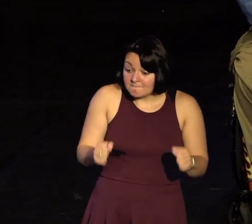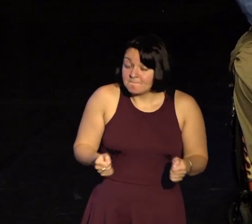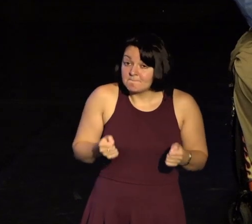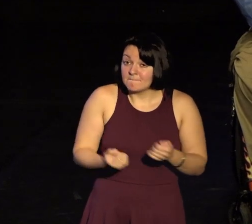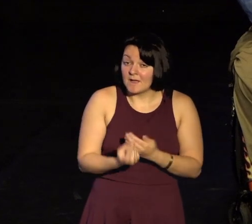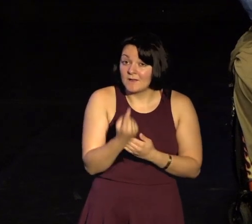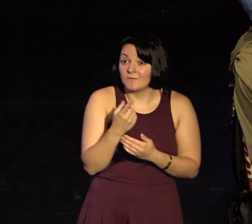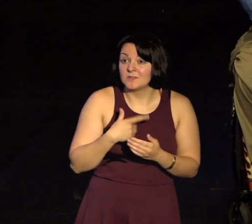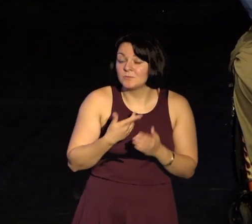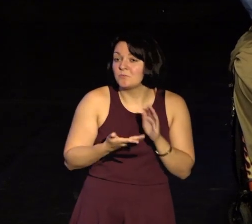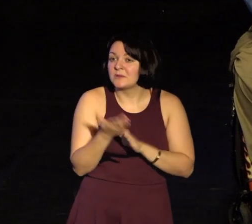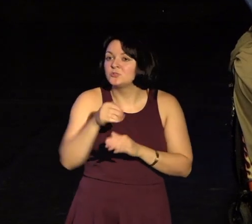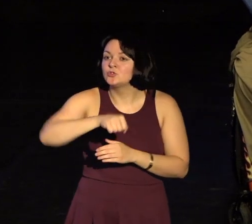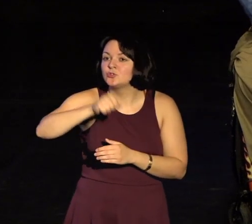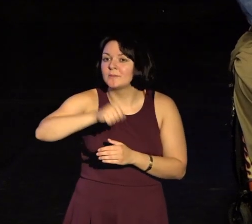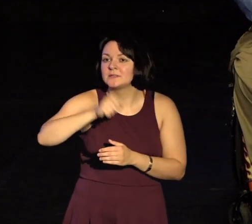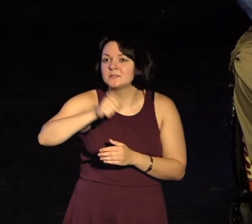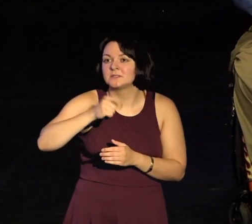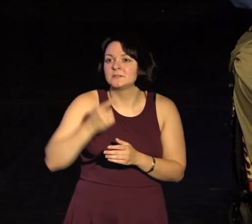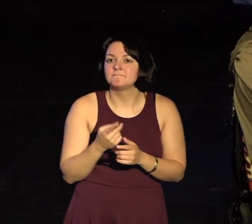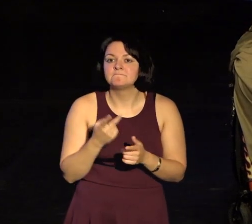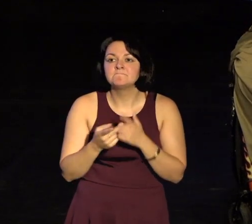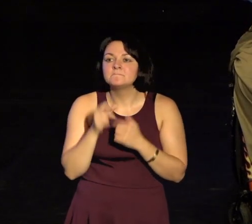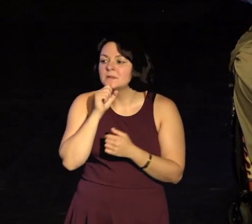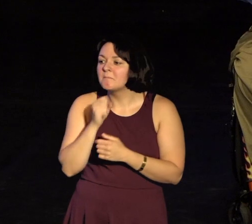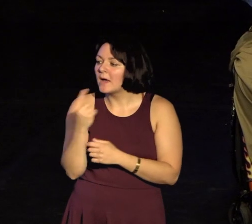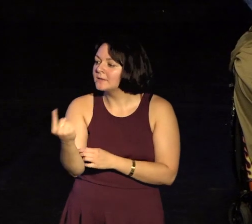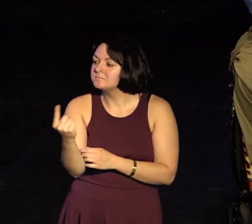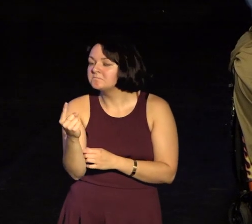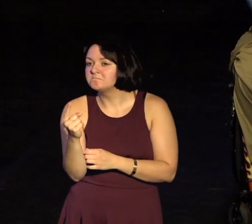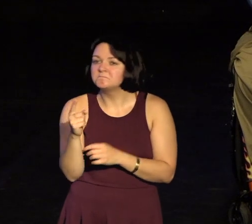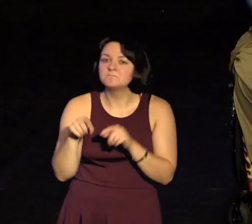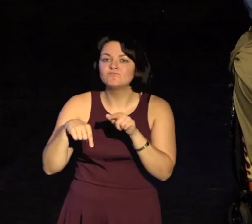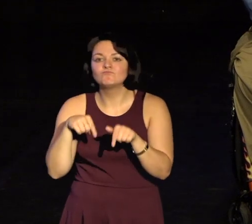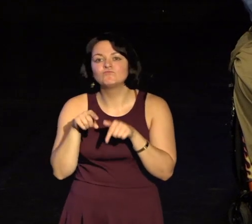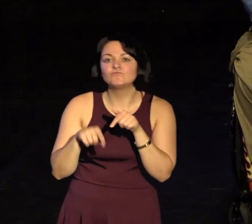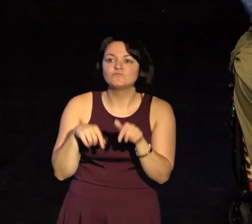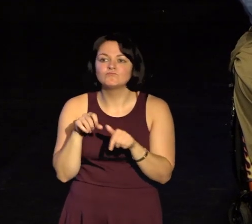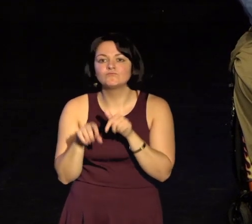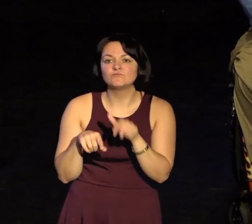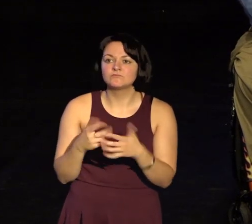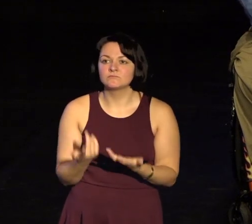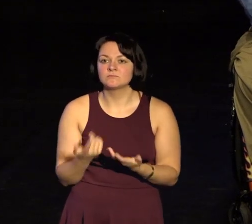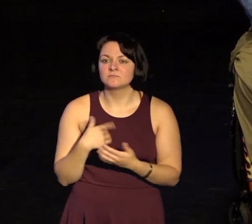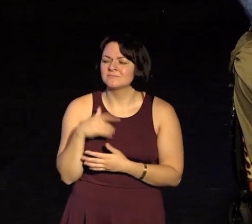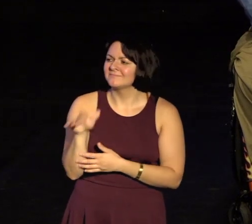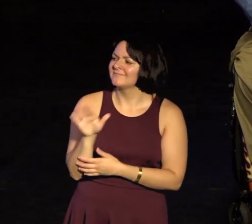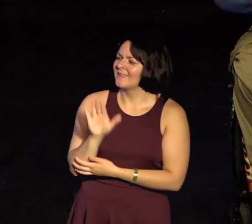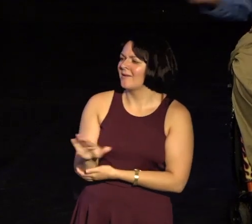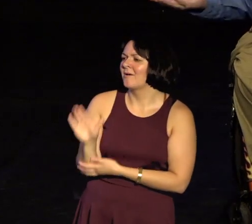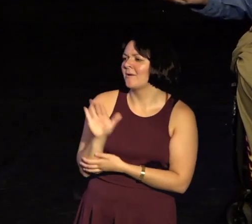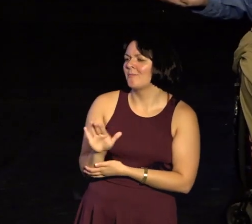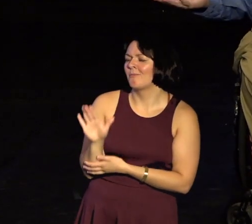And I saw a gentleman limping down the mall. And I'm sitting in my wheelchair and I thought, oh my God, look at this poor guy.